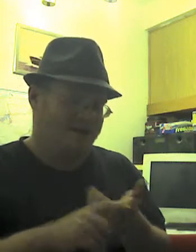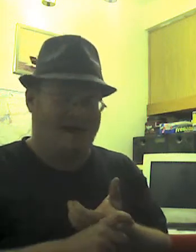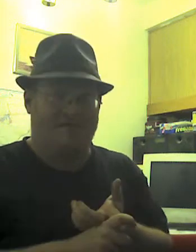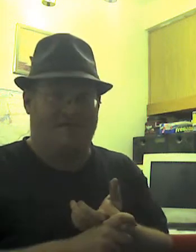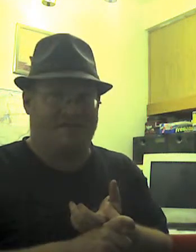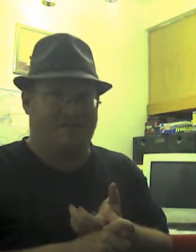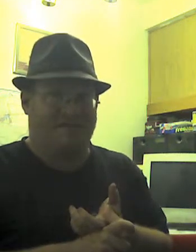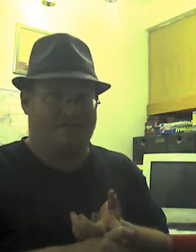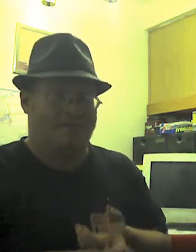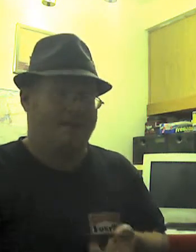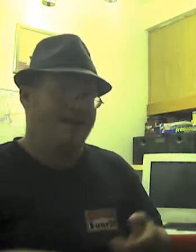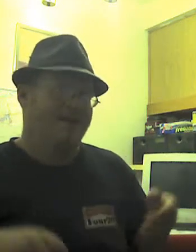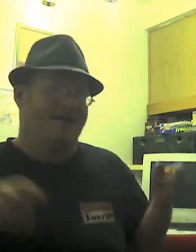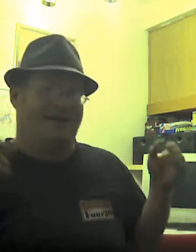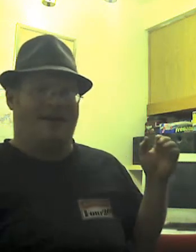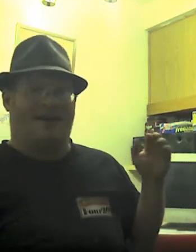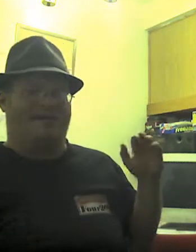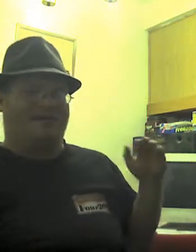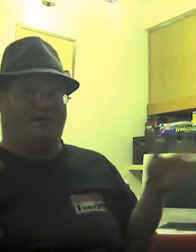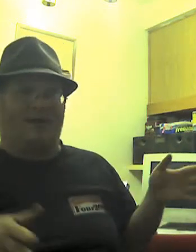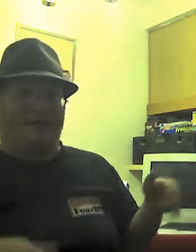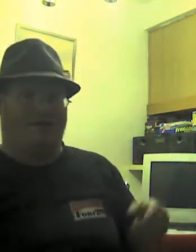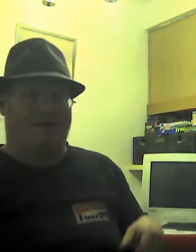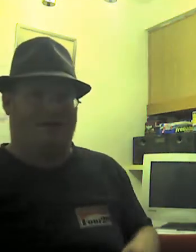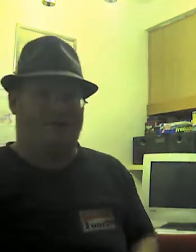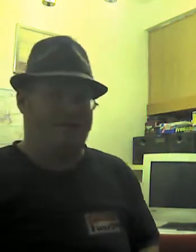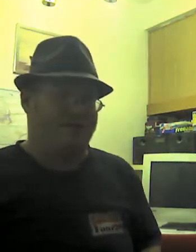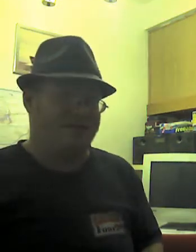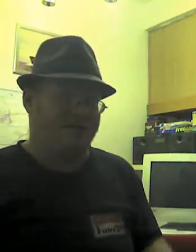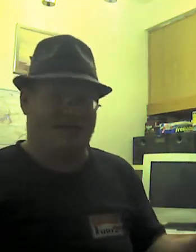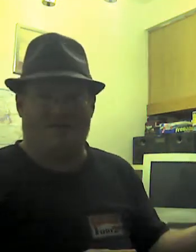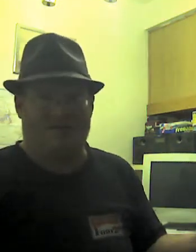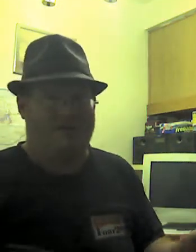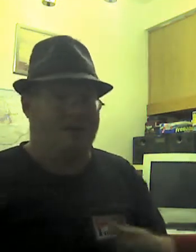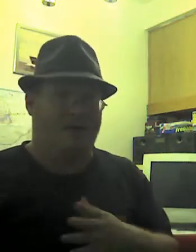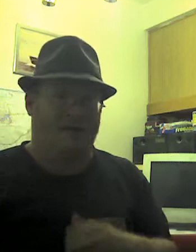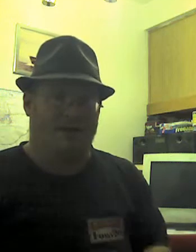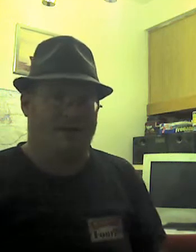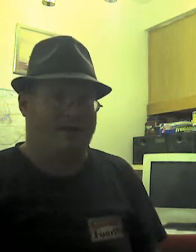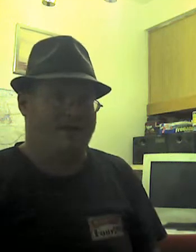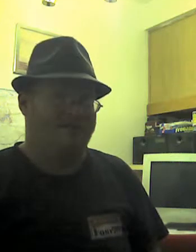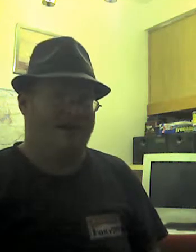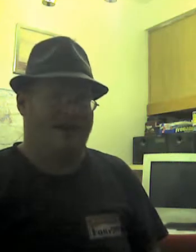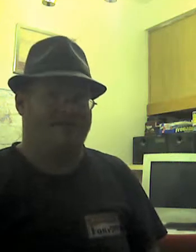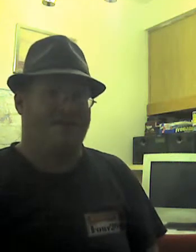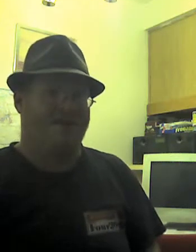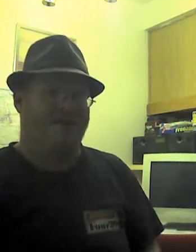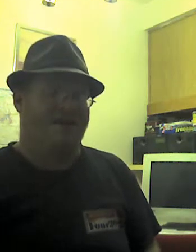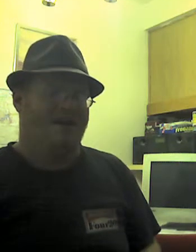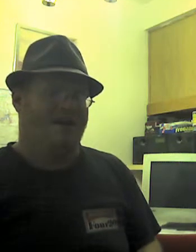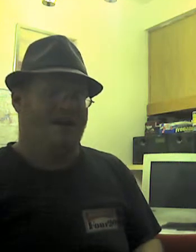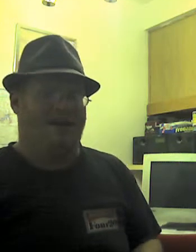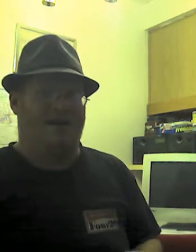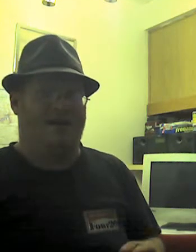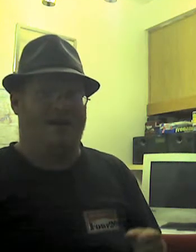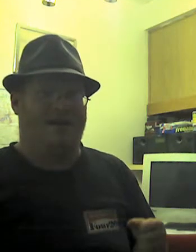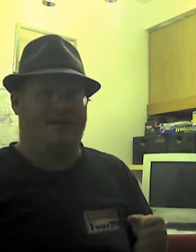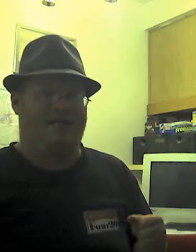of the caves is always spring, and so whatever you can grow during those times, you can grow all year round in those caves. It has